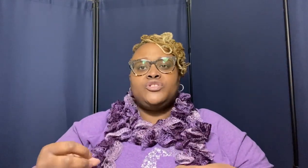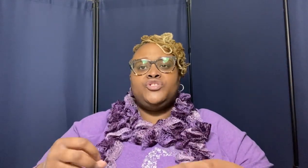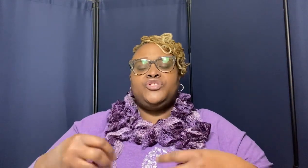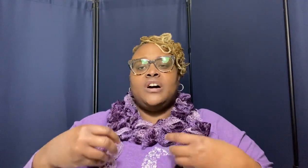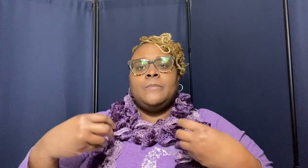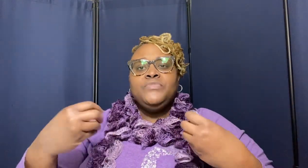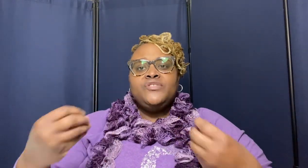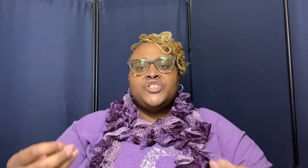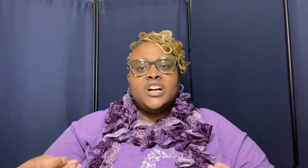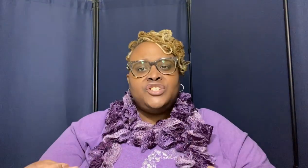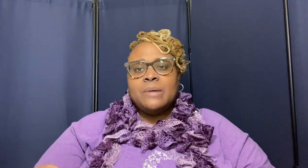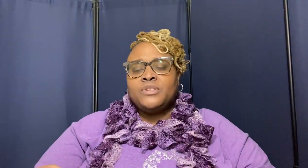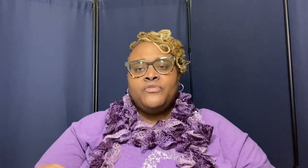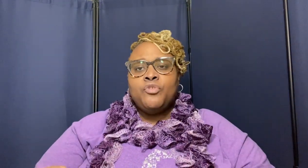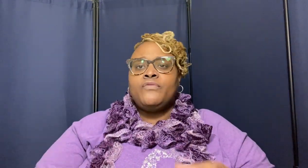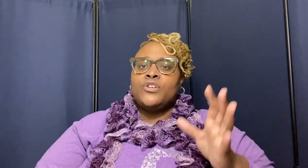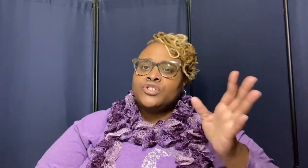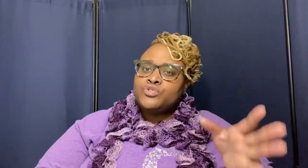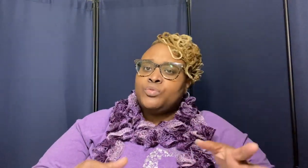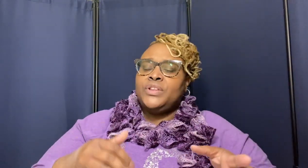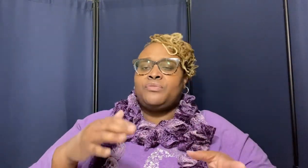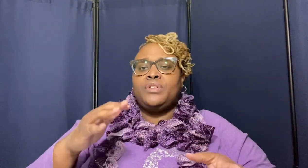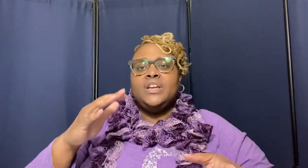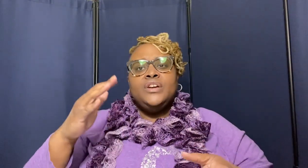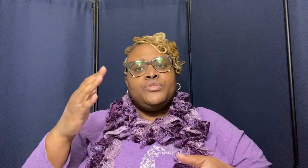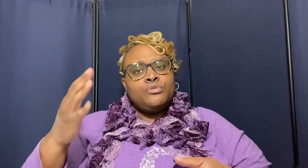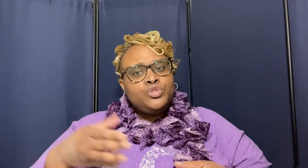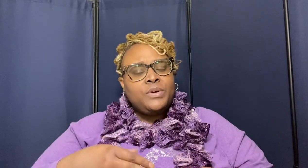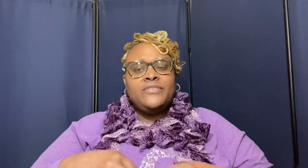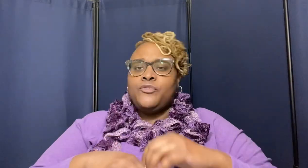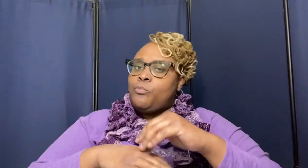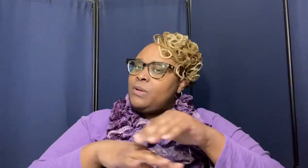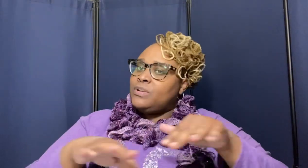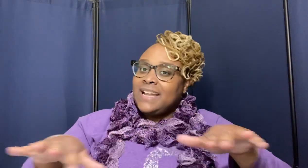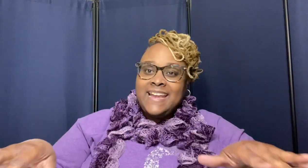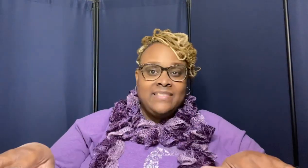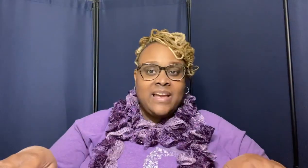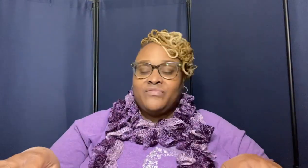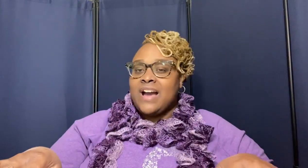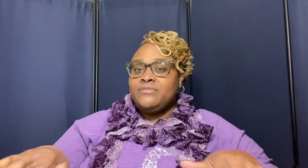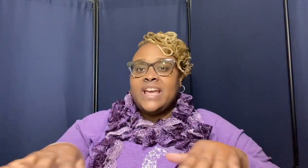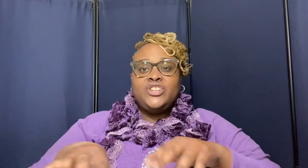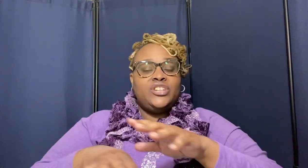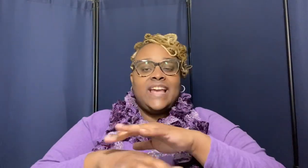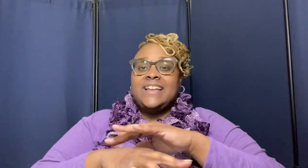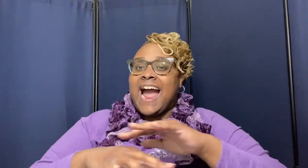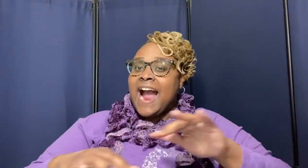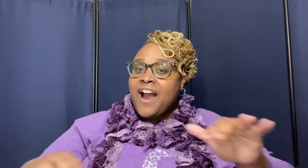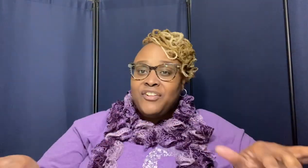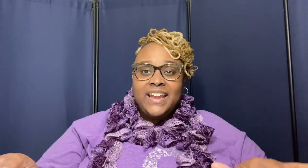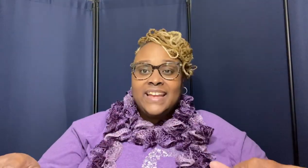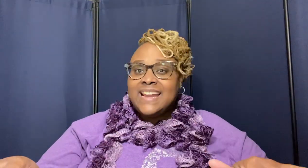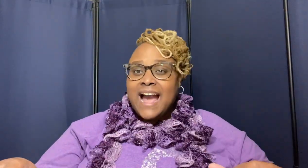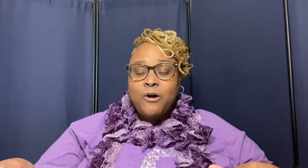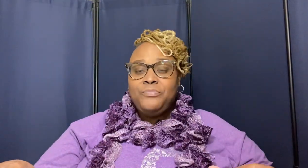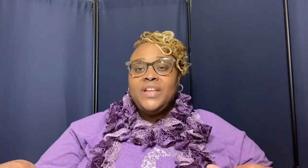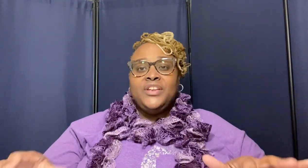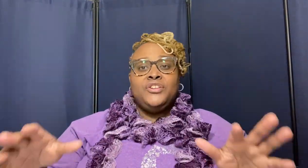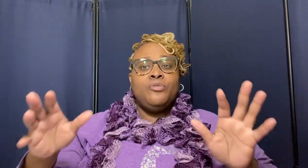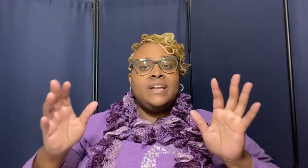uh john chapter 4 verses 23 through 24 we were laying that foundation and ironing it out you know and